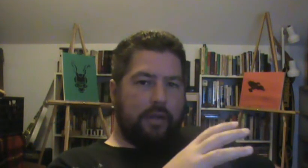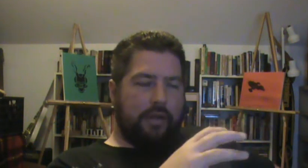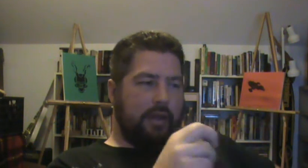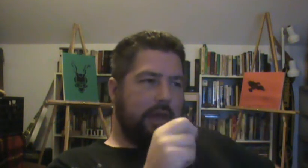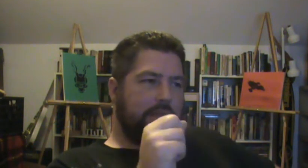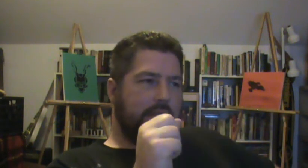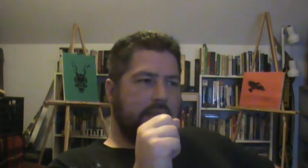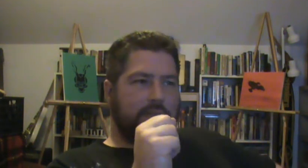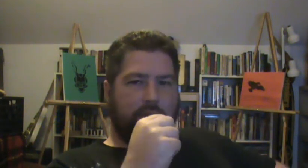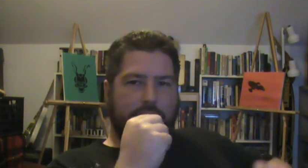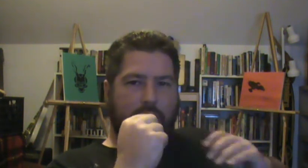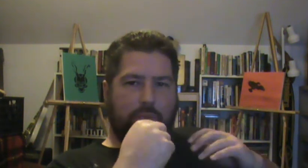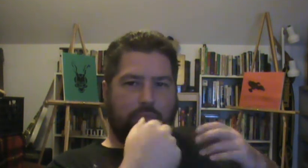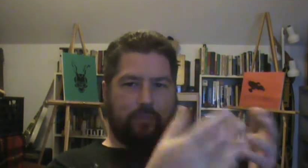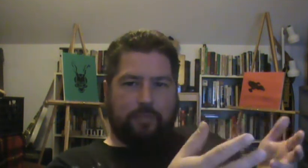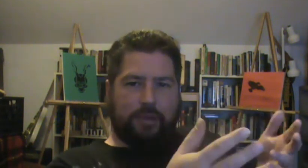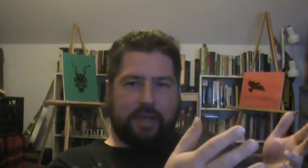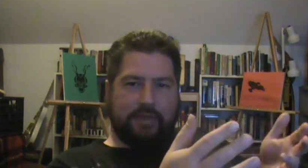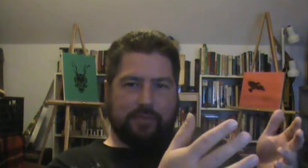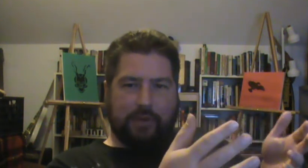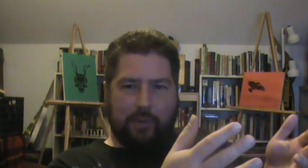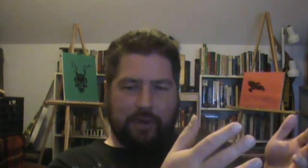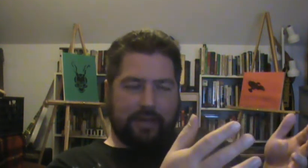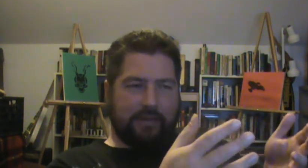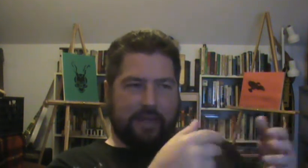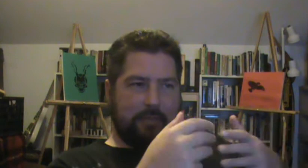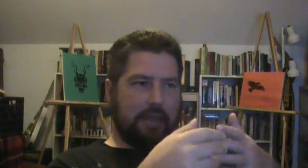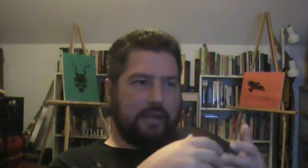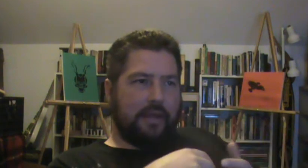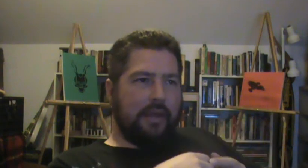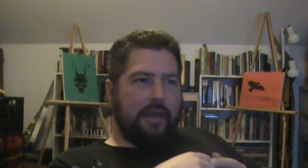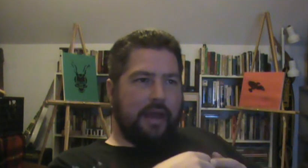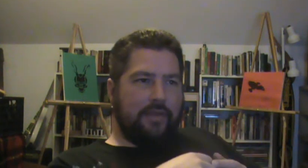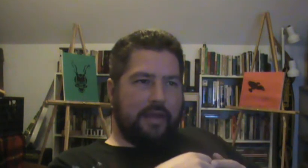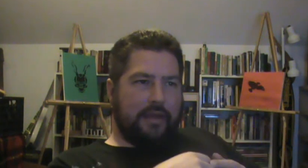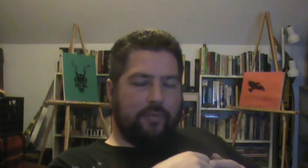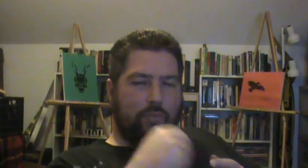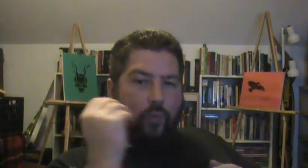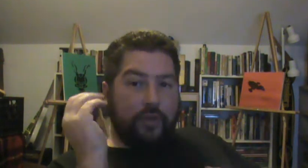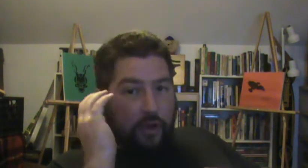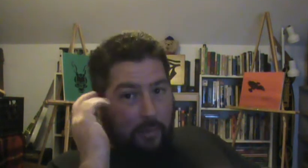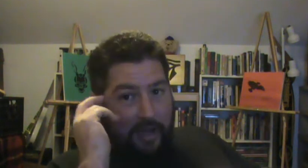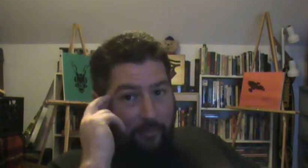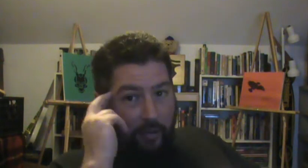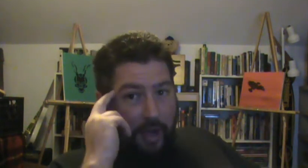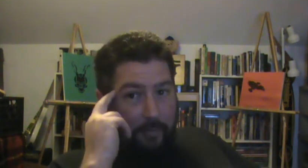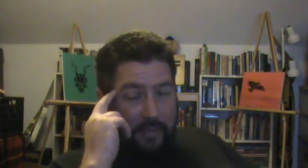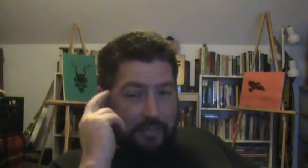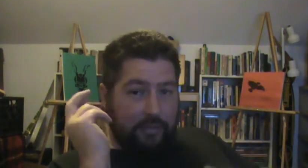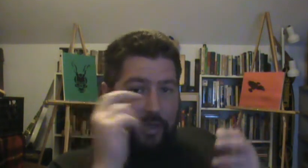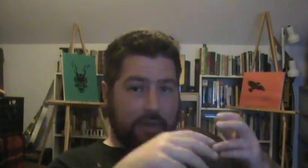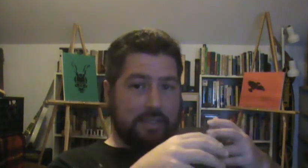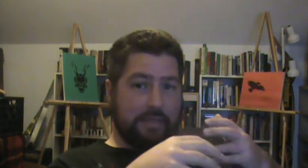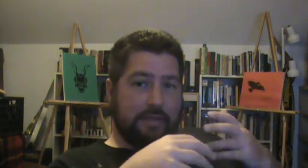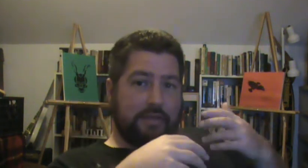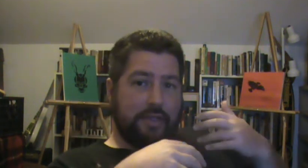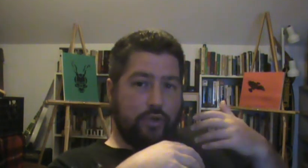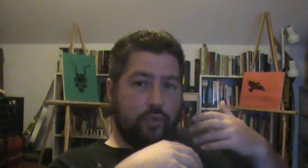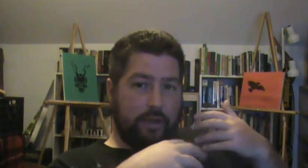And then they'll play this recording that they made, and then with your mind primed to hear it, you will